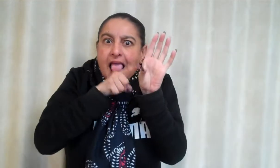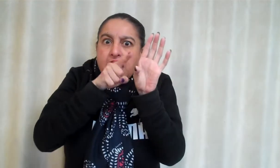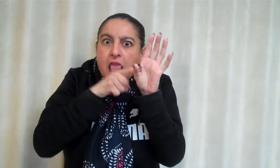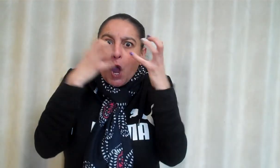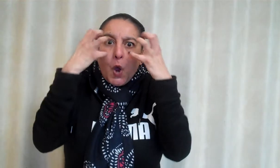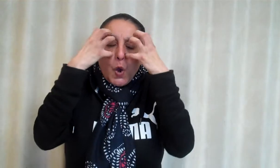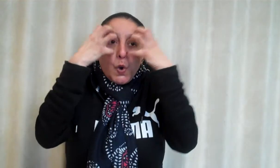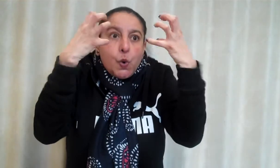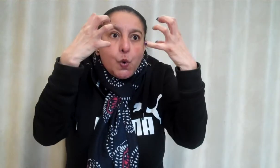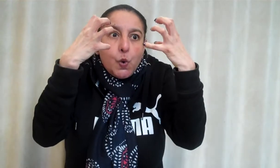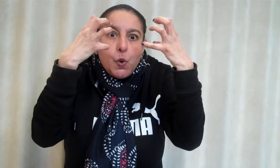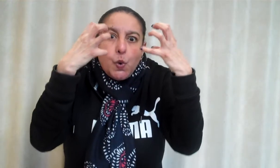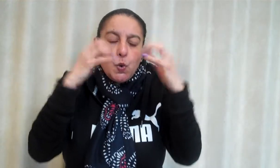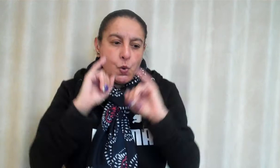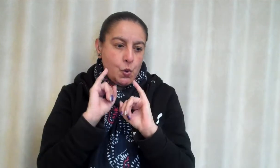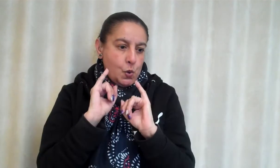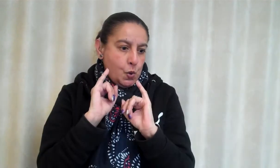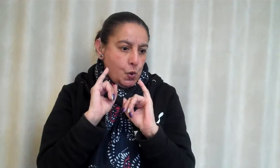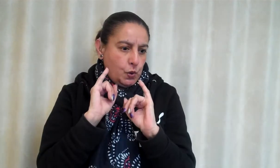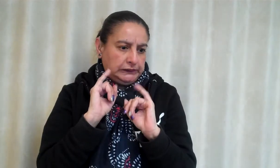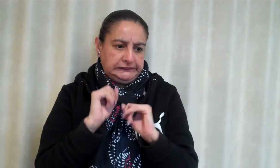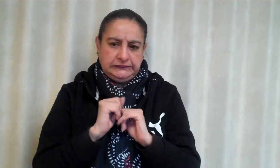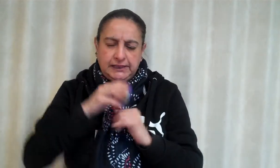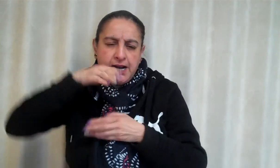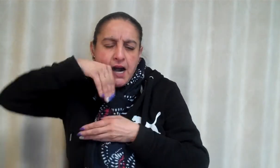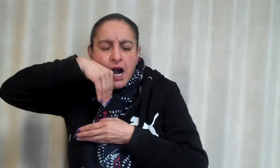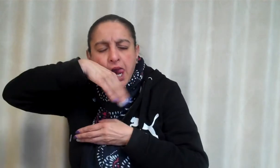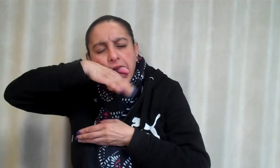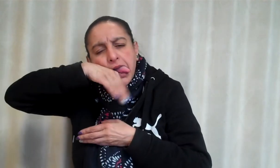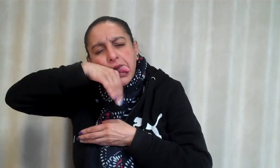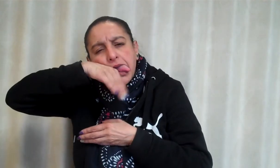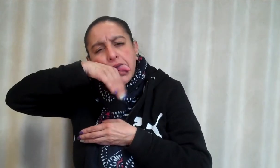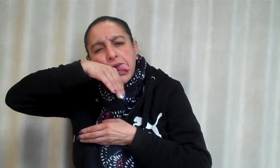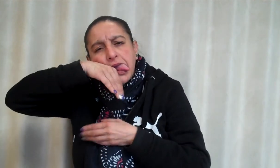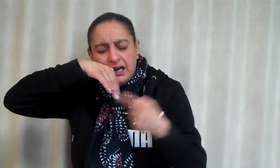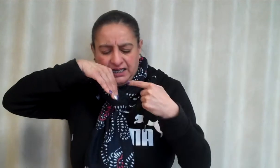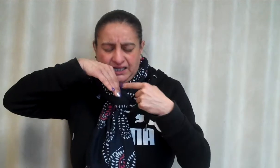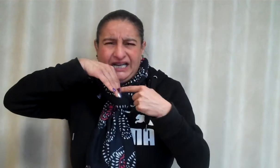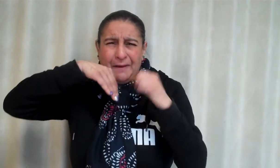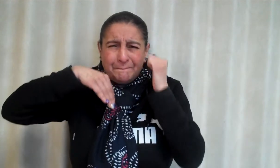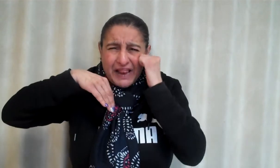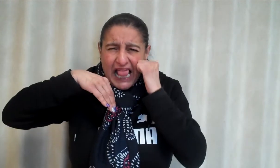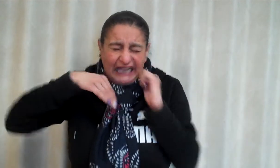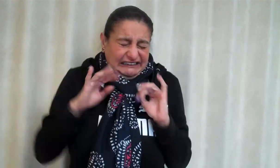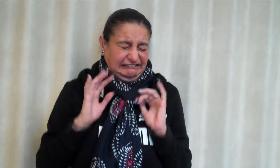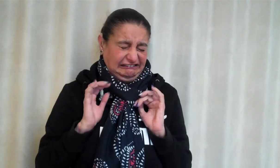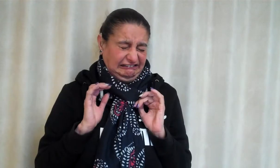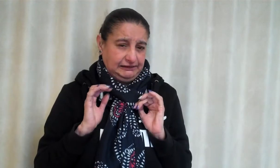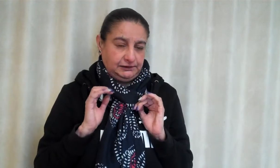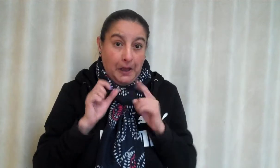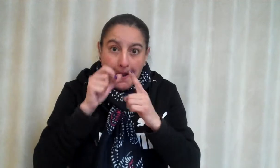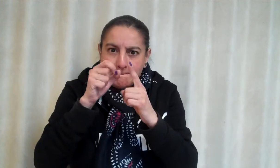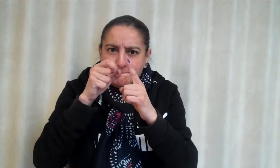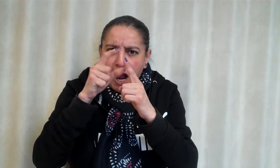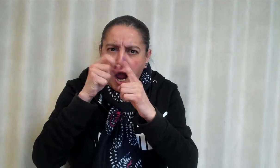He said he's got yellow big eyes and a black tongue.